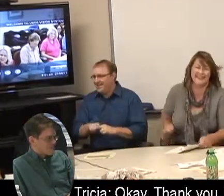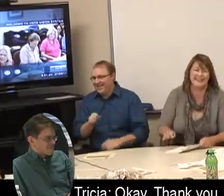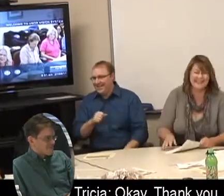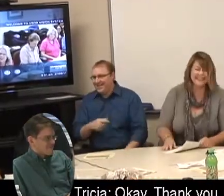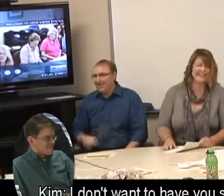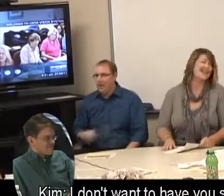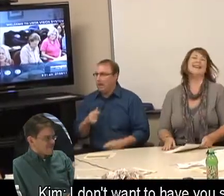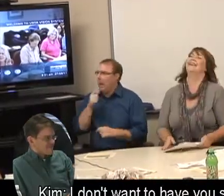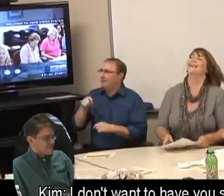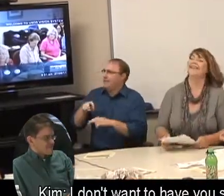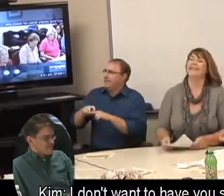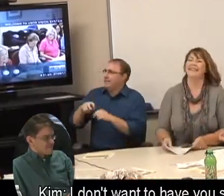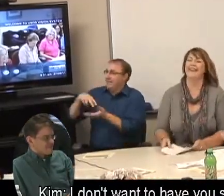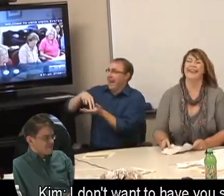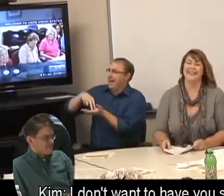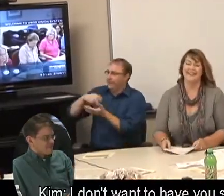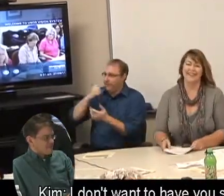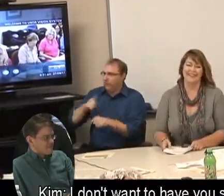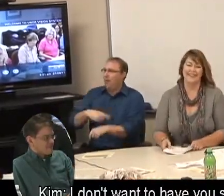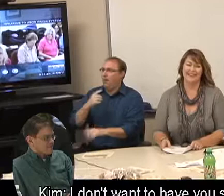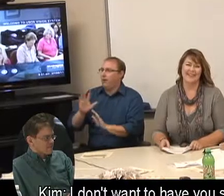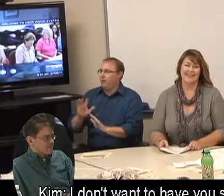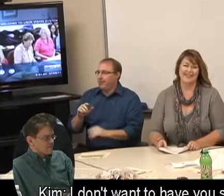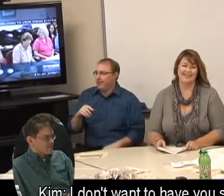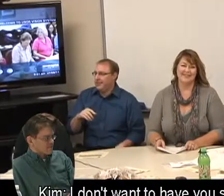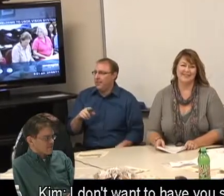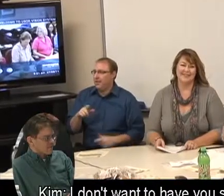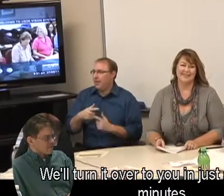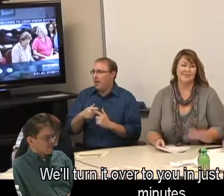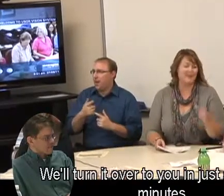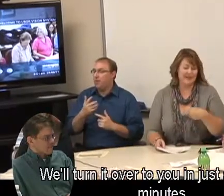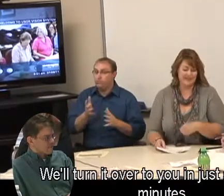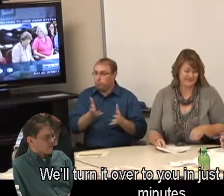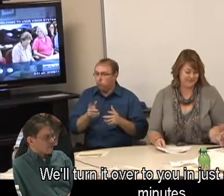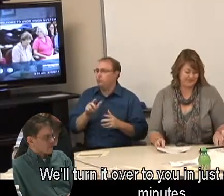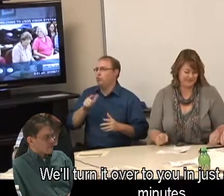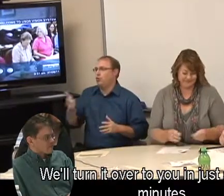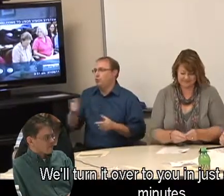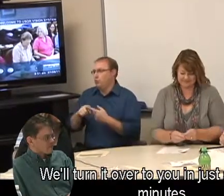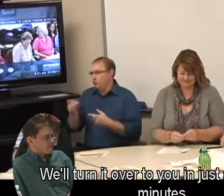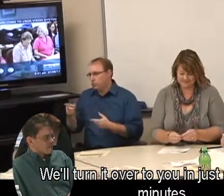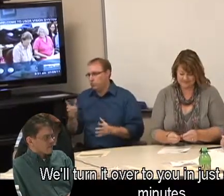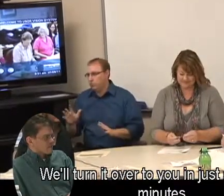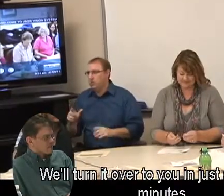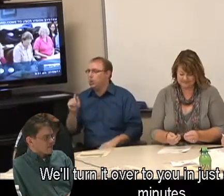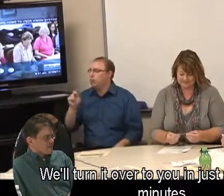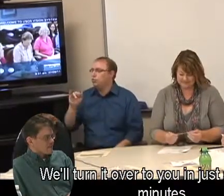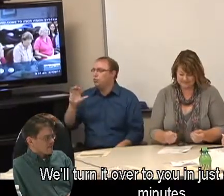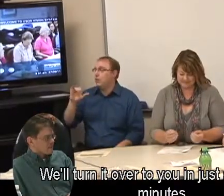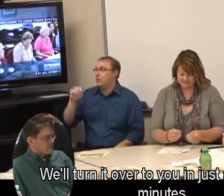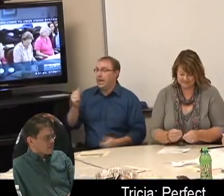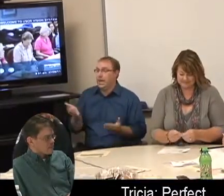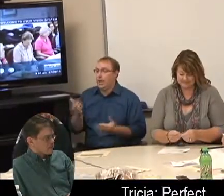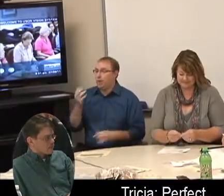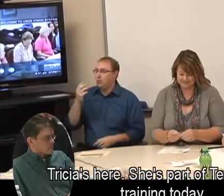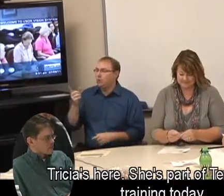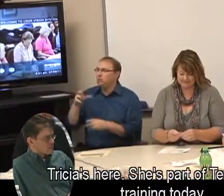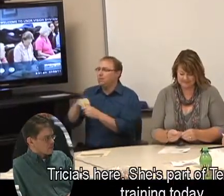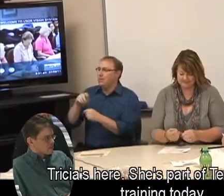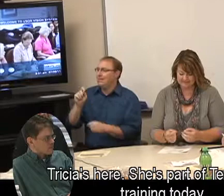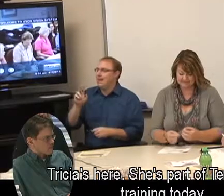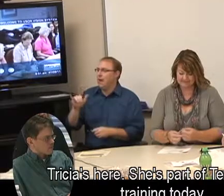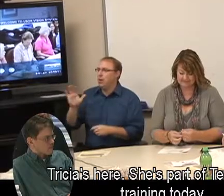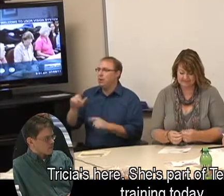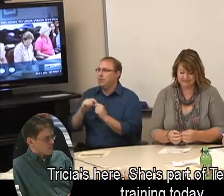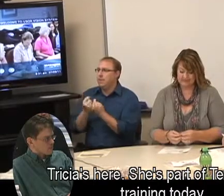want to have you stand there. We'll have you turn it over to you in just a couple minutes. Perfect. Trisha's here. She's part of Terry's team's